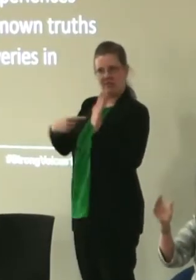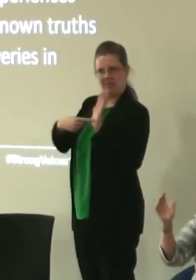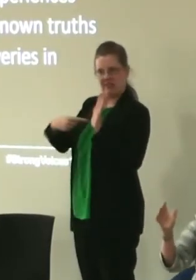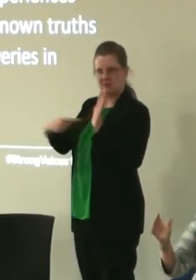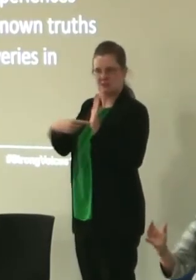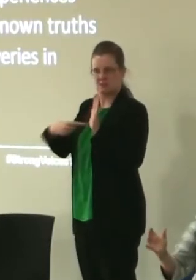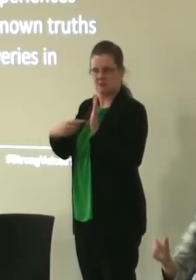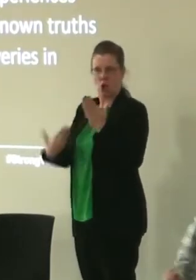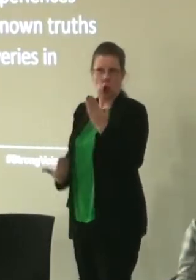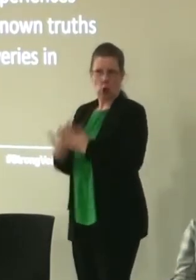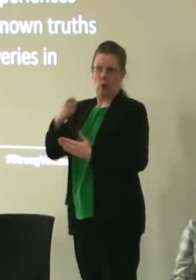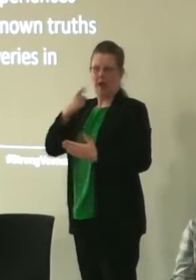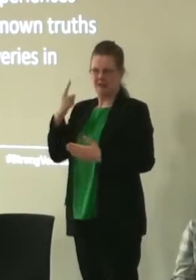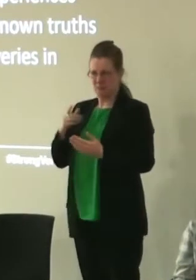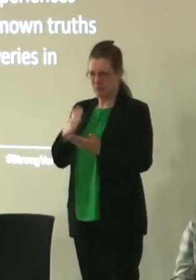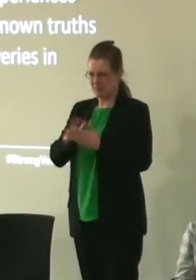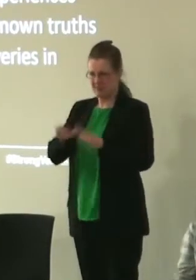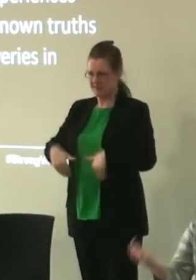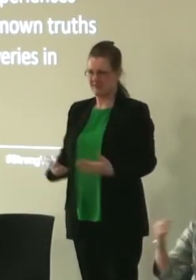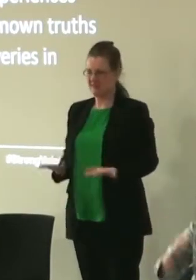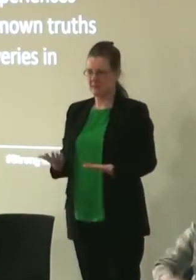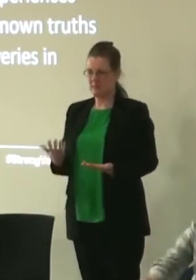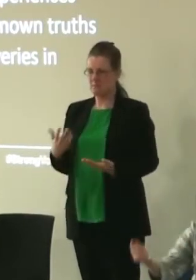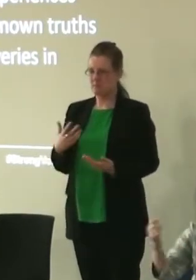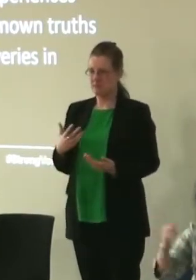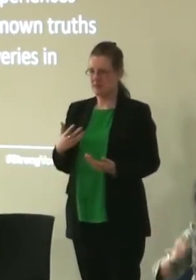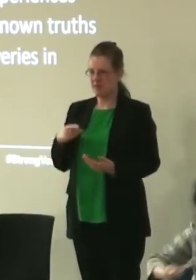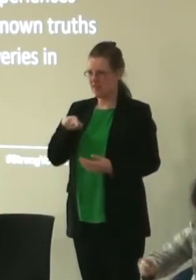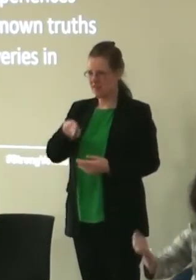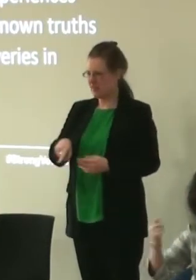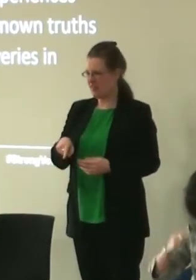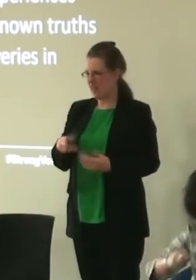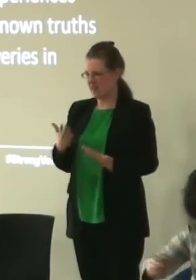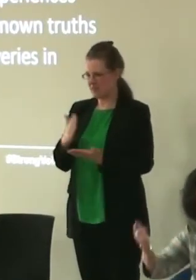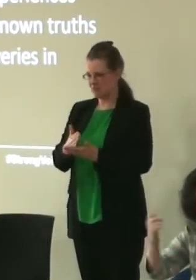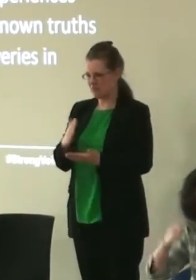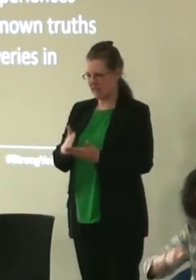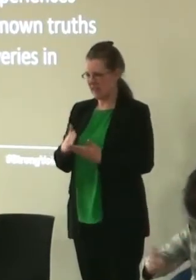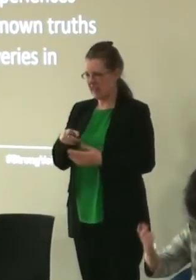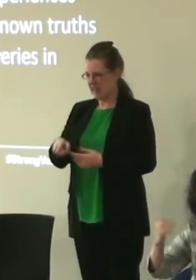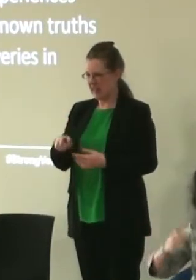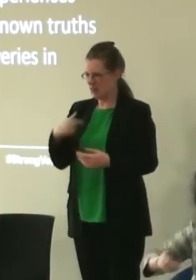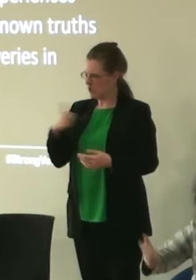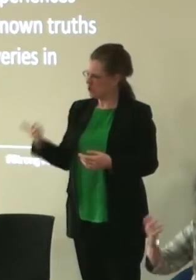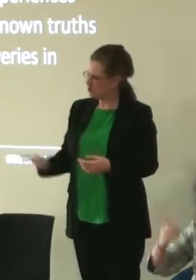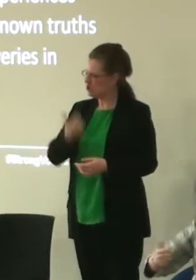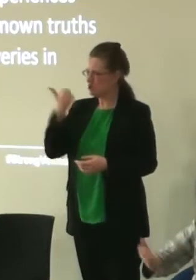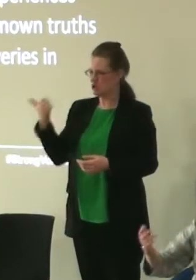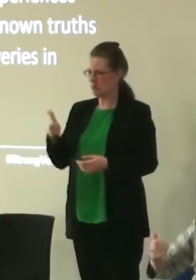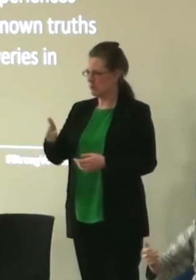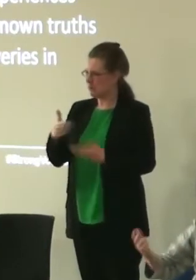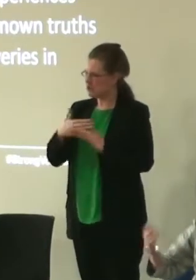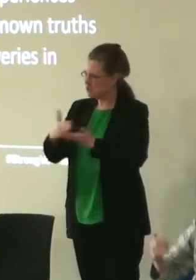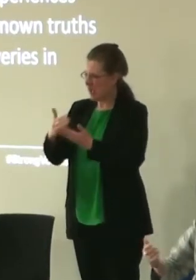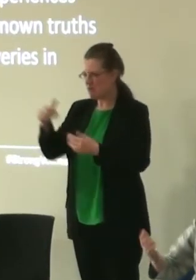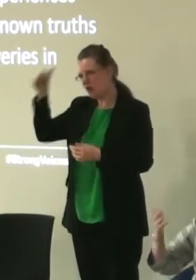me the money you know it's really really good and that goes against the natural flow of knowledge sort of becoming open source by